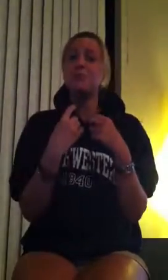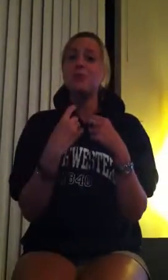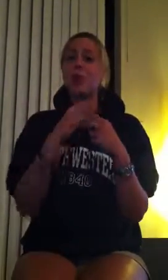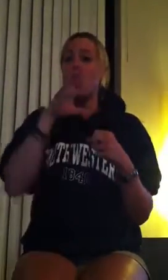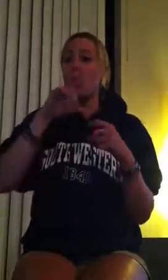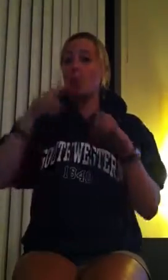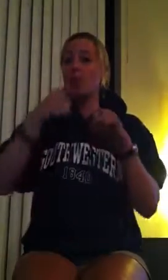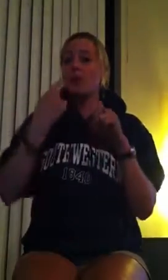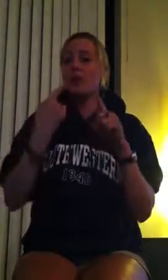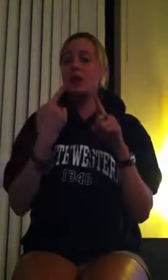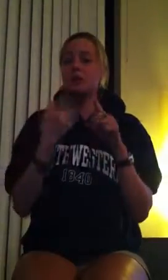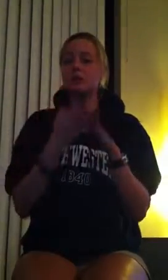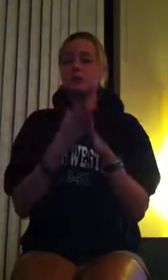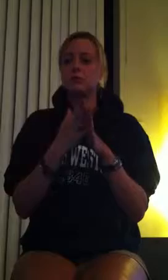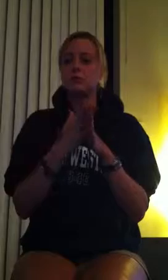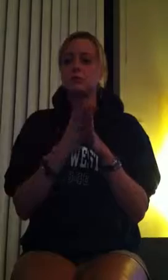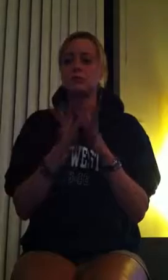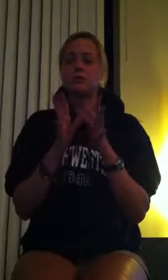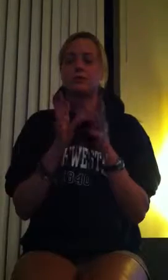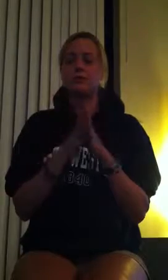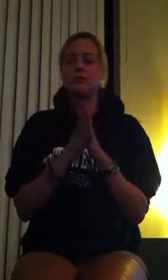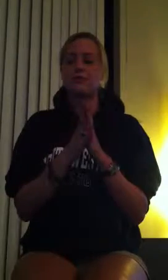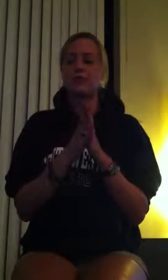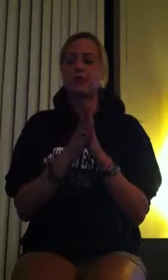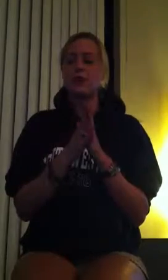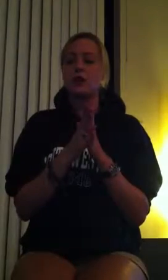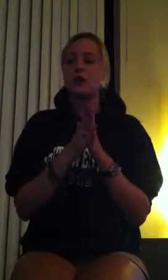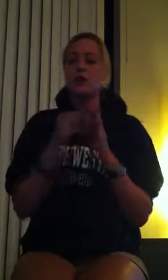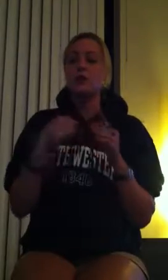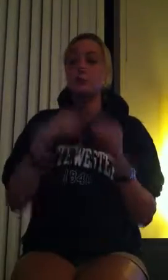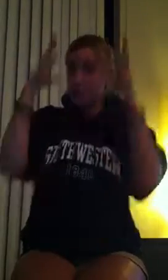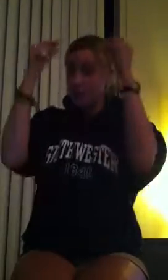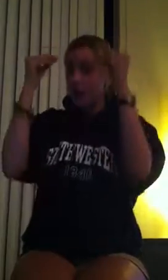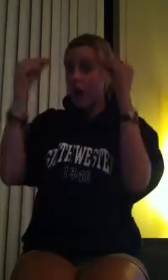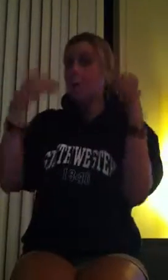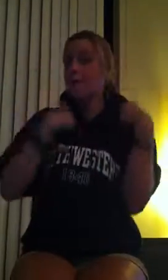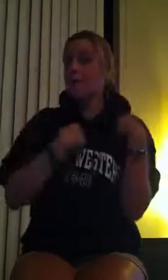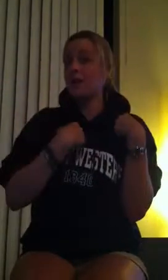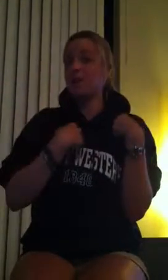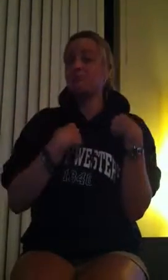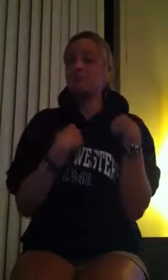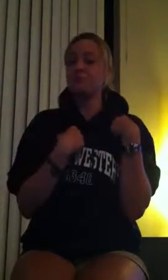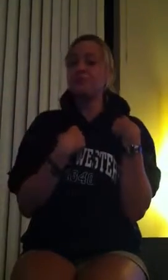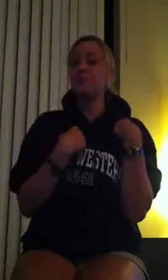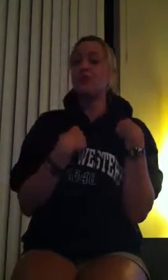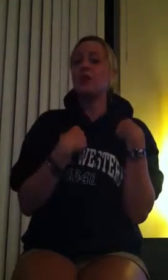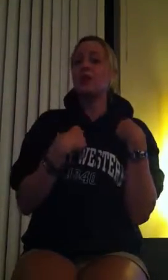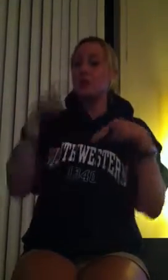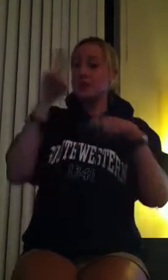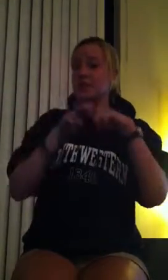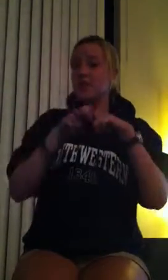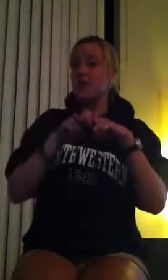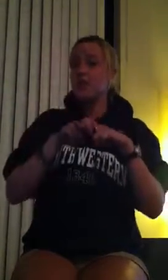we would sit on the front porch together. She was a smoker. She had this long black